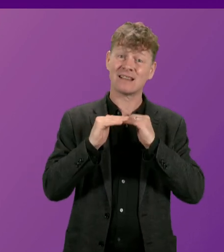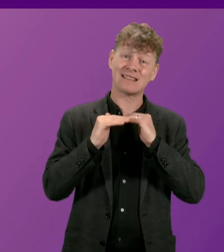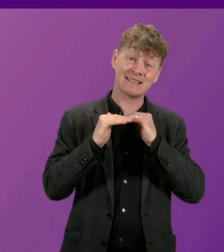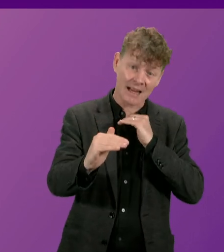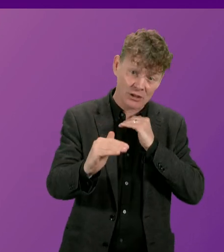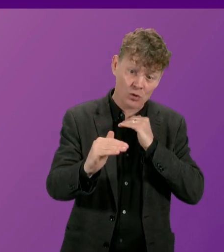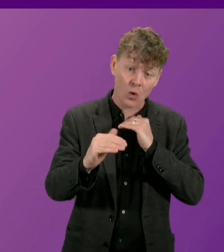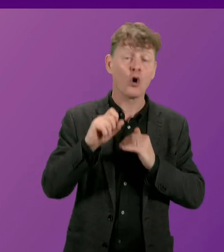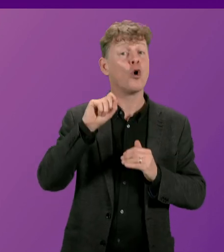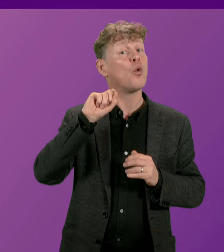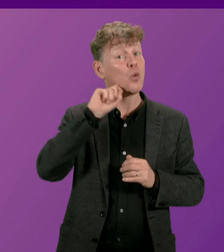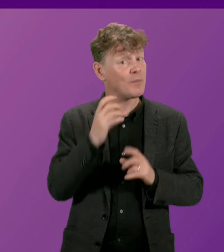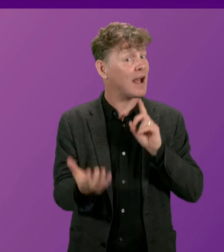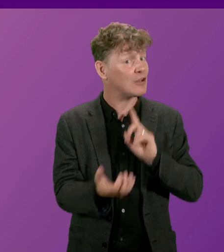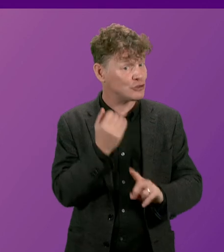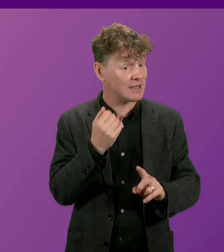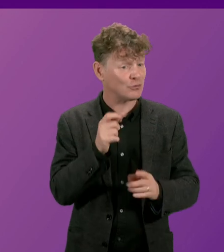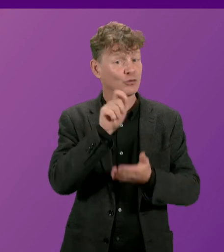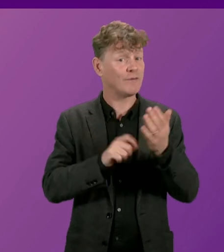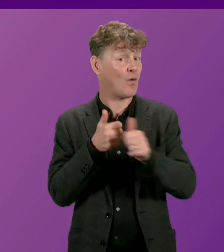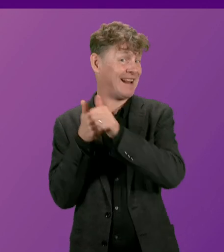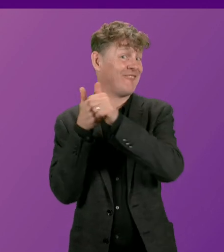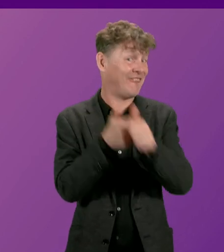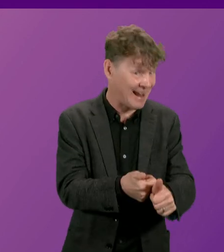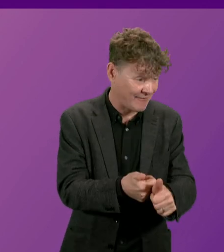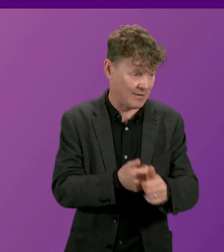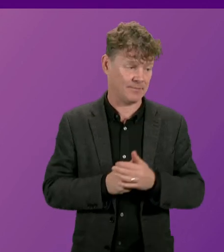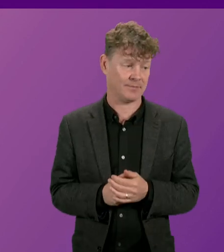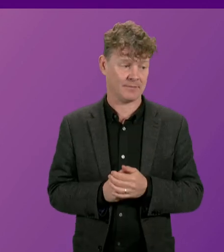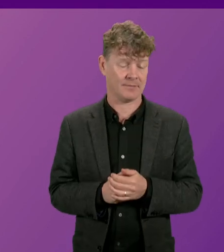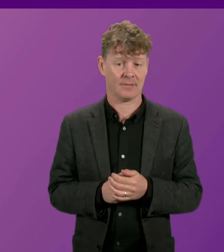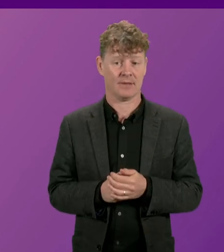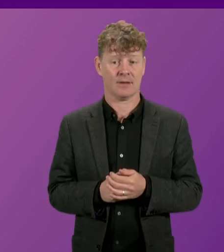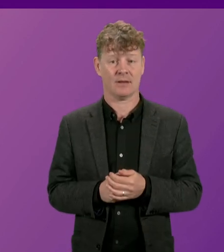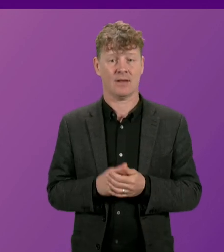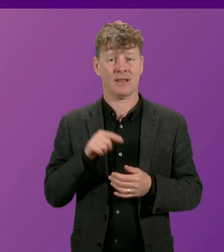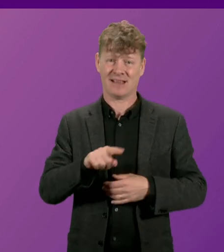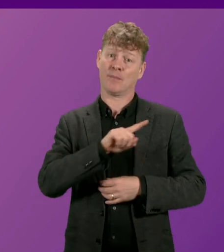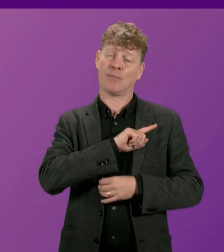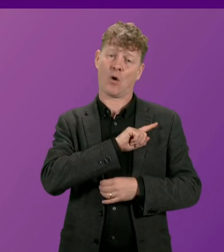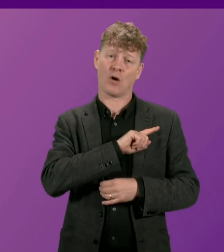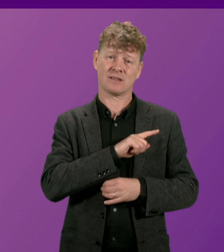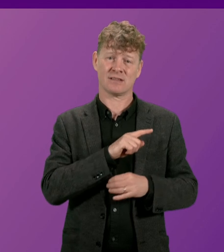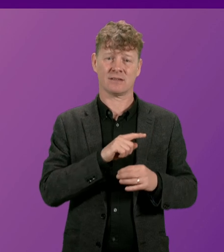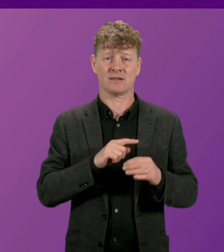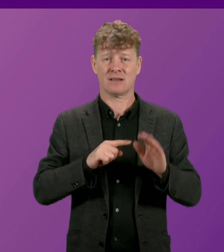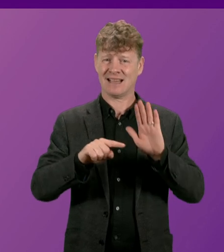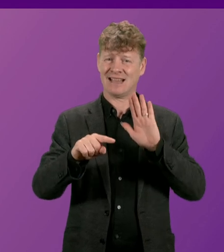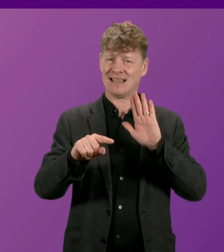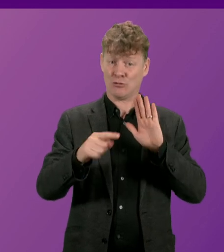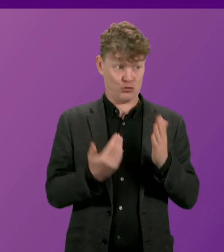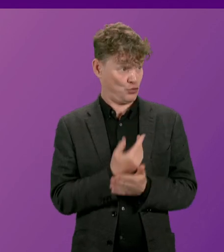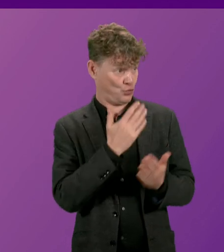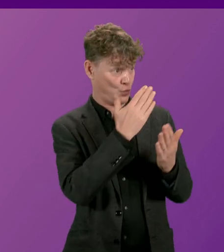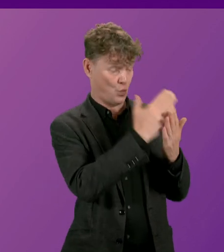achieved by voting in favour of the motion. This is because a negative instrument, which is still a new law,